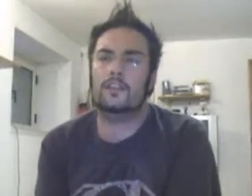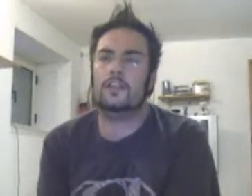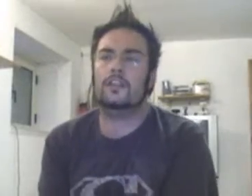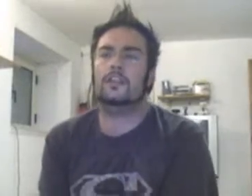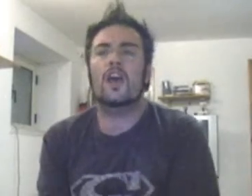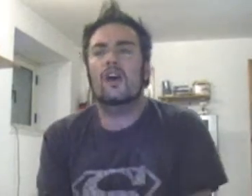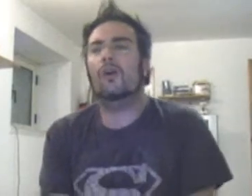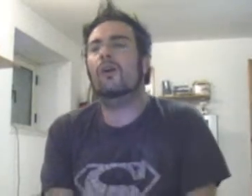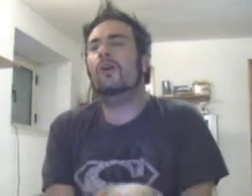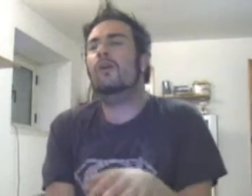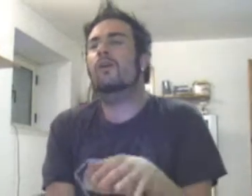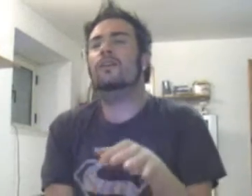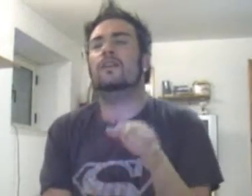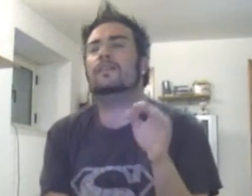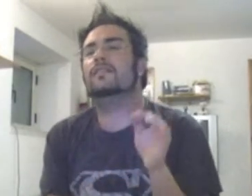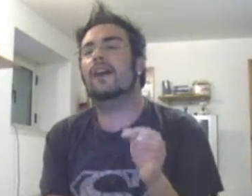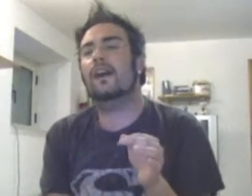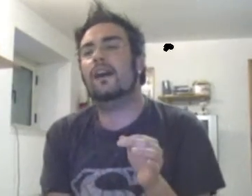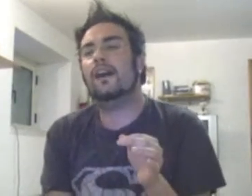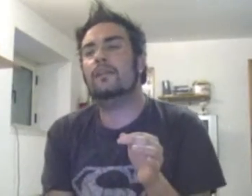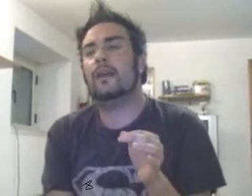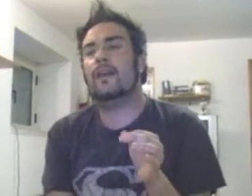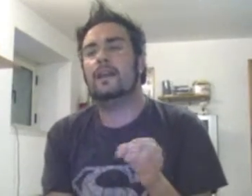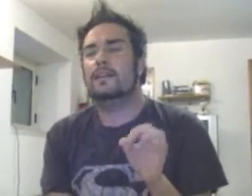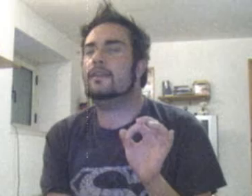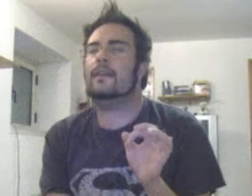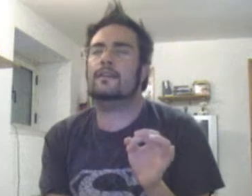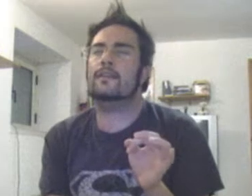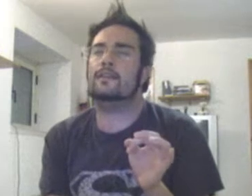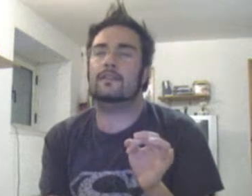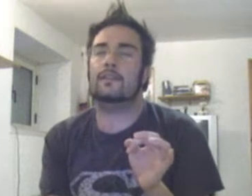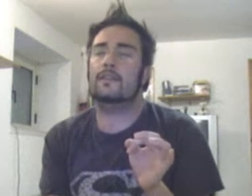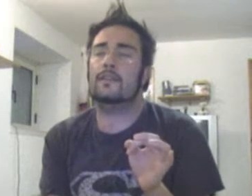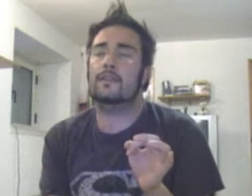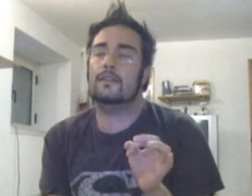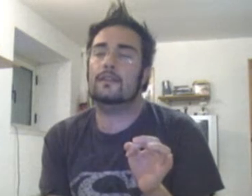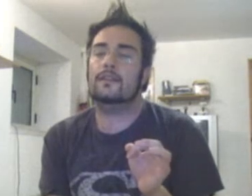All the time that he takes